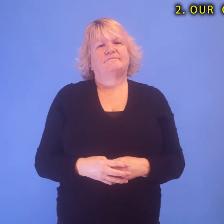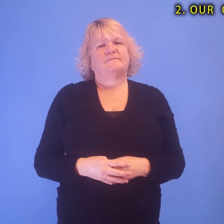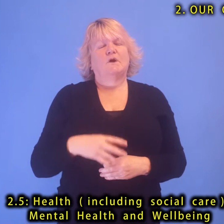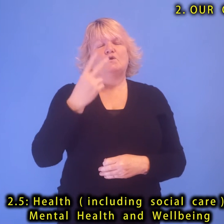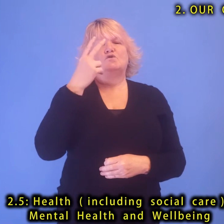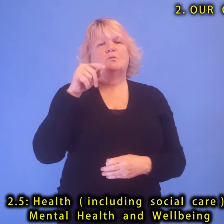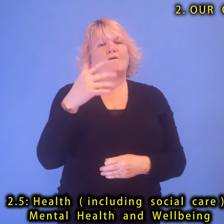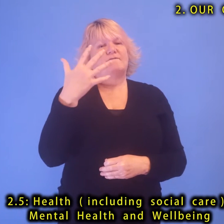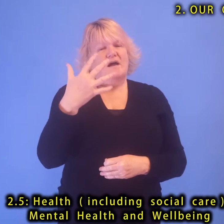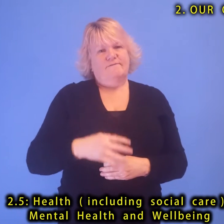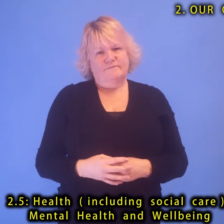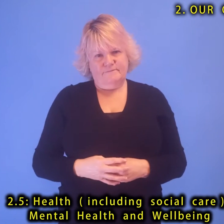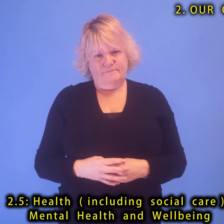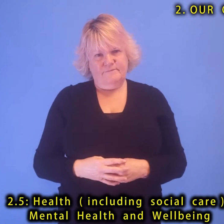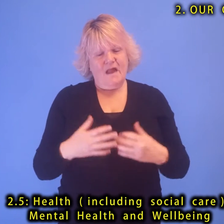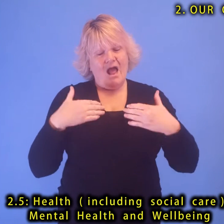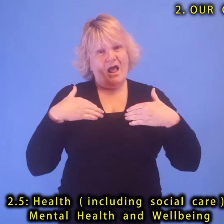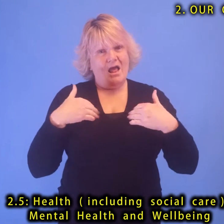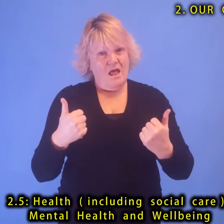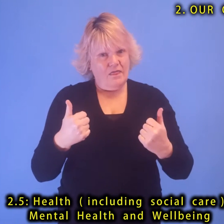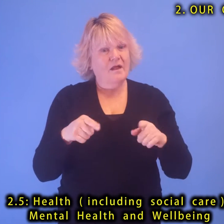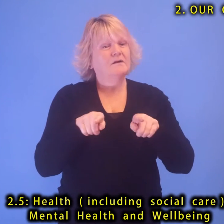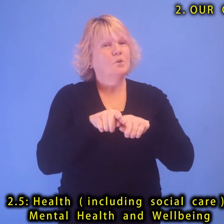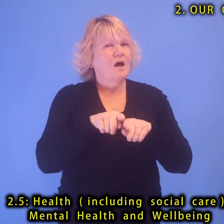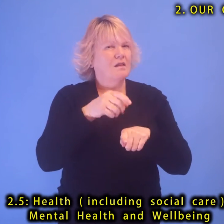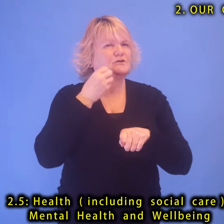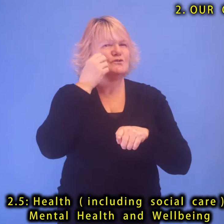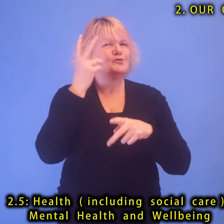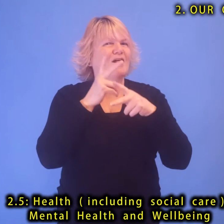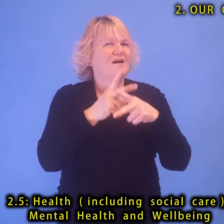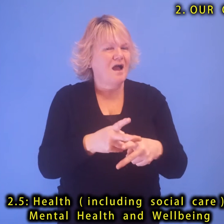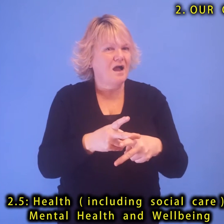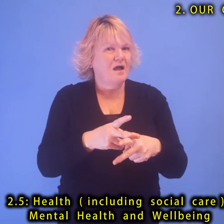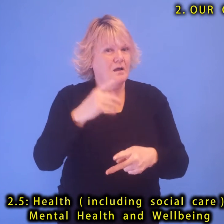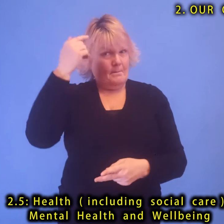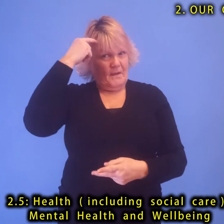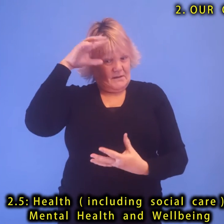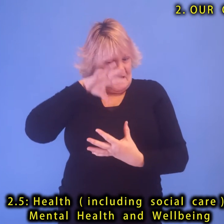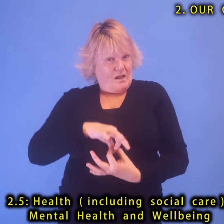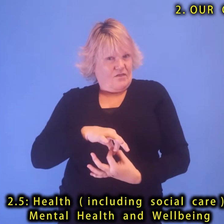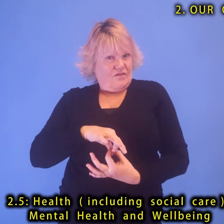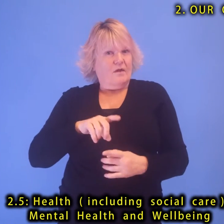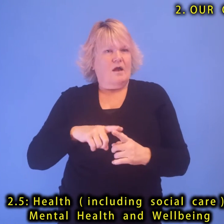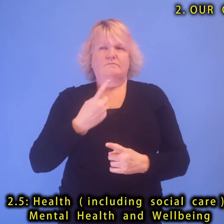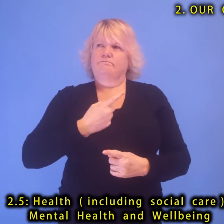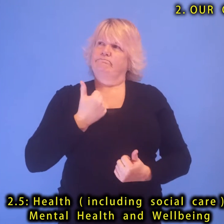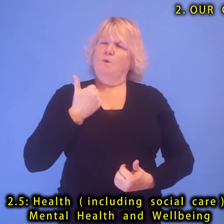2.5. Health, including social care, mental health and well-being.